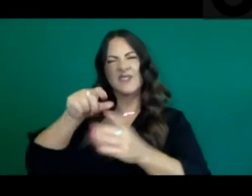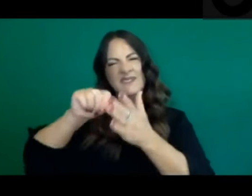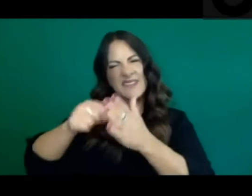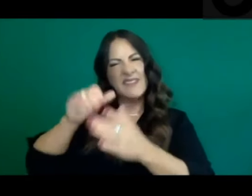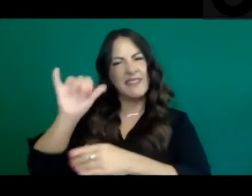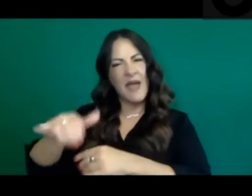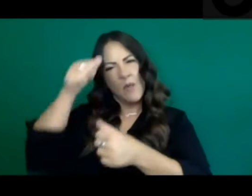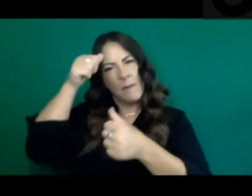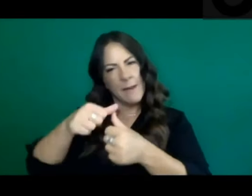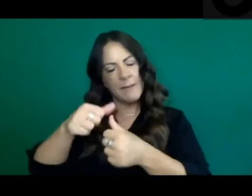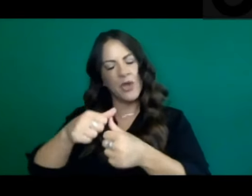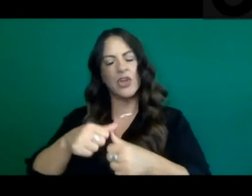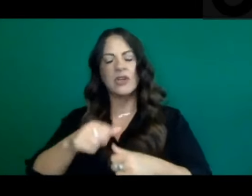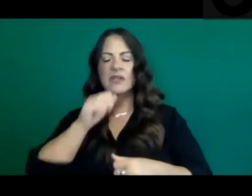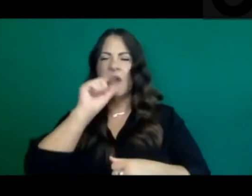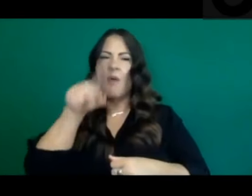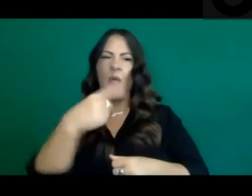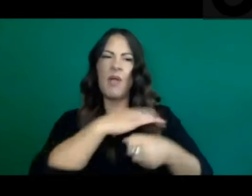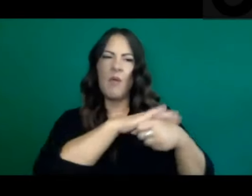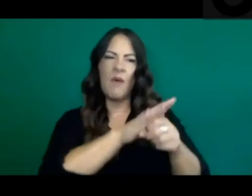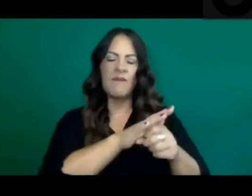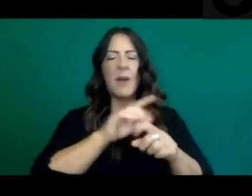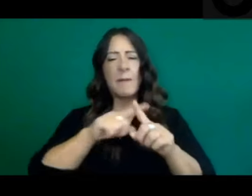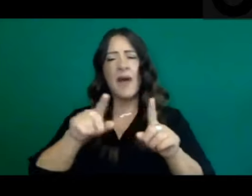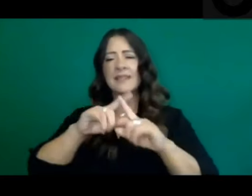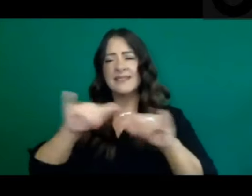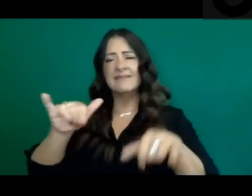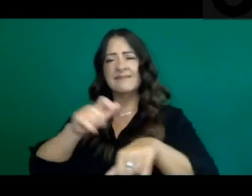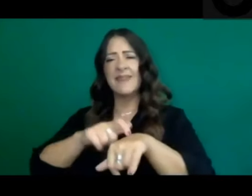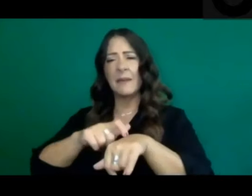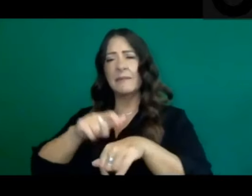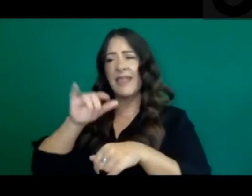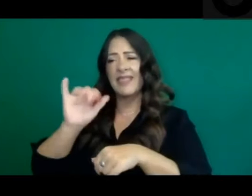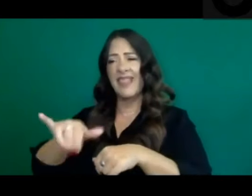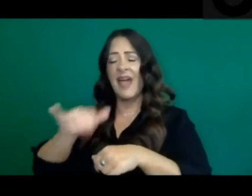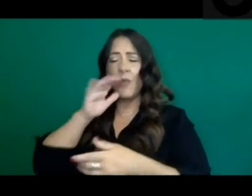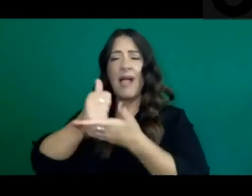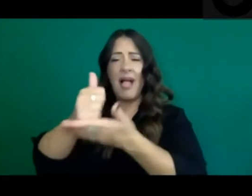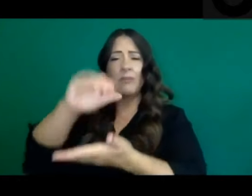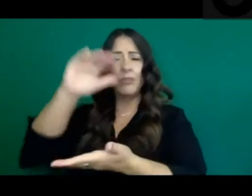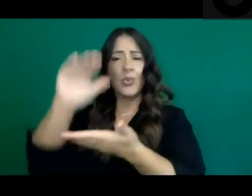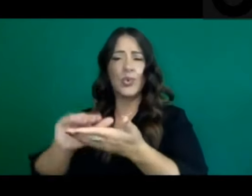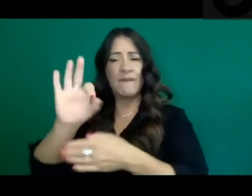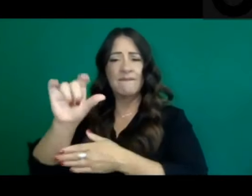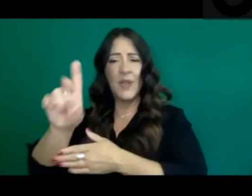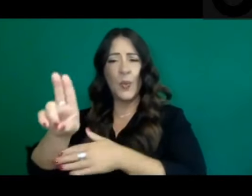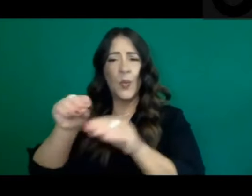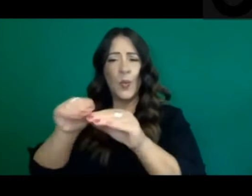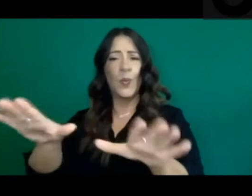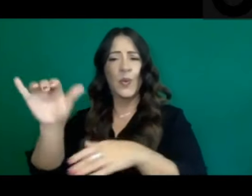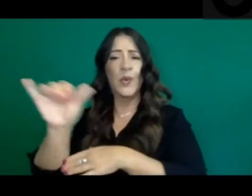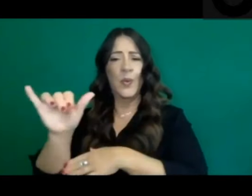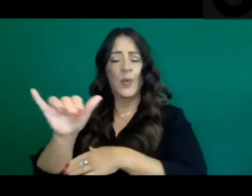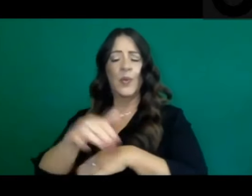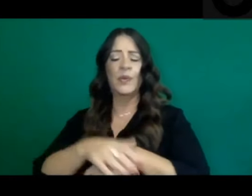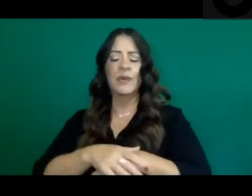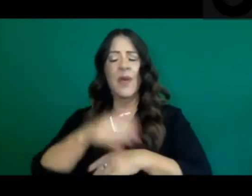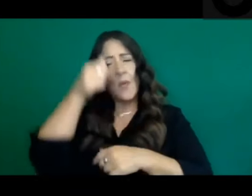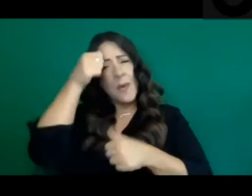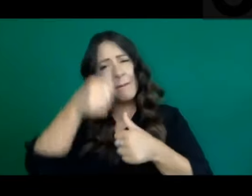just a COVID response, that people understand that it's a flu response. And then things like protecting our most vulnerable.